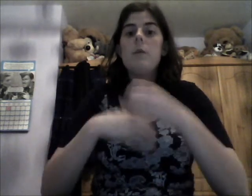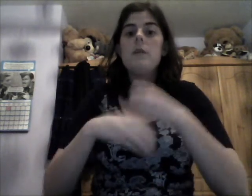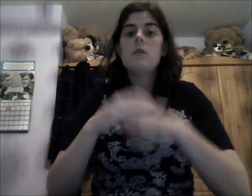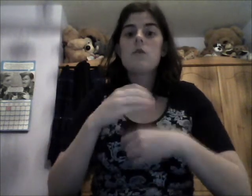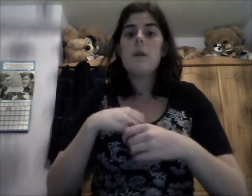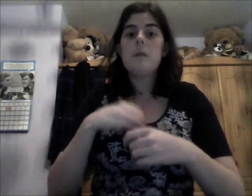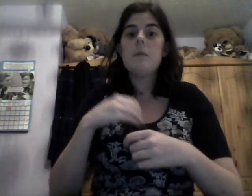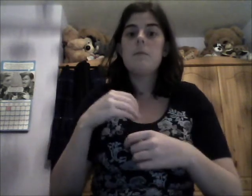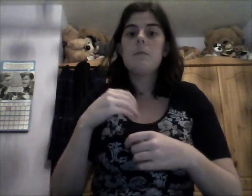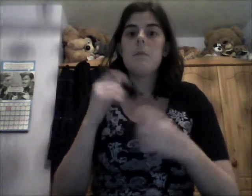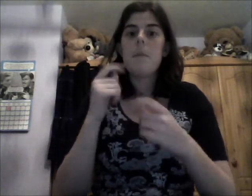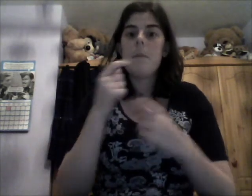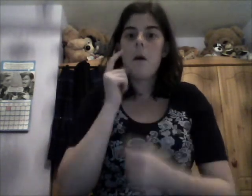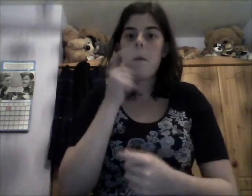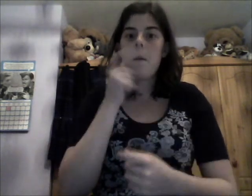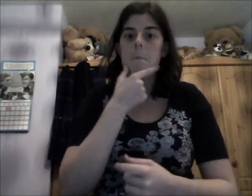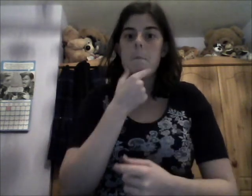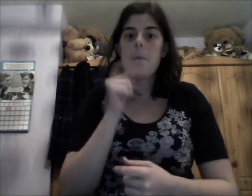describing, um, people.